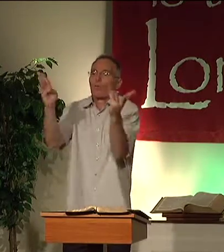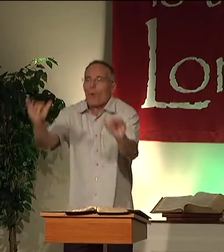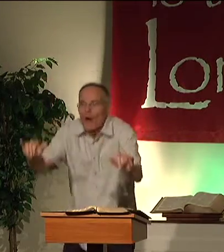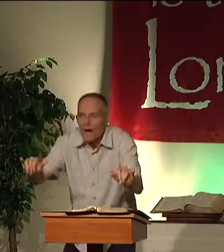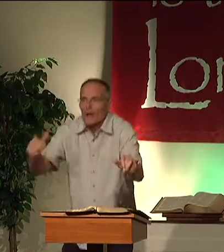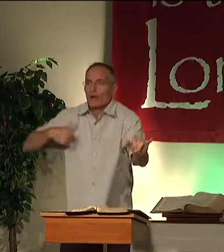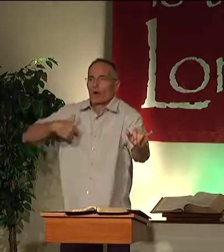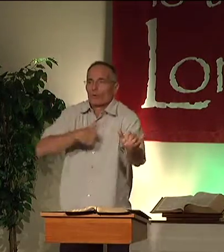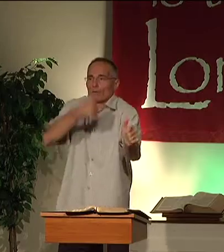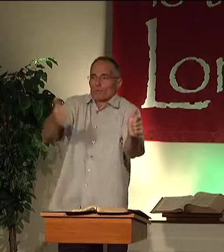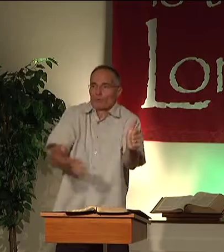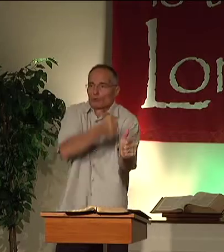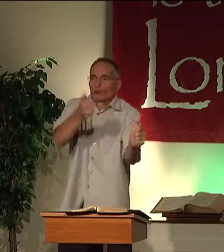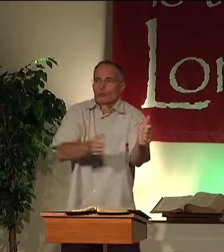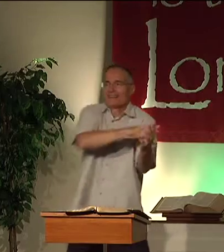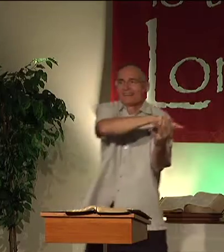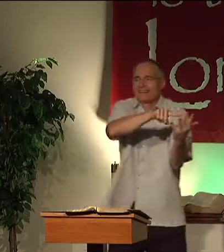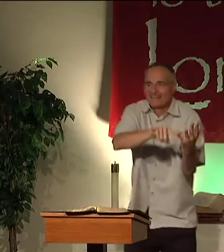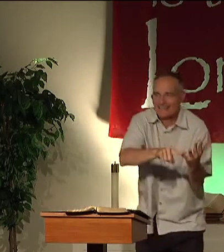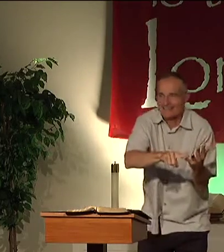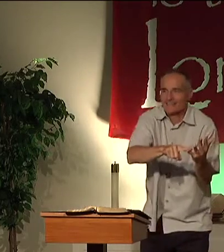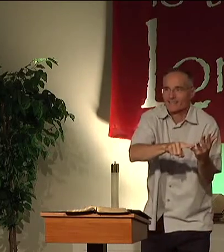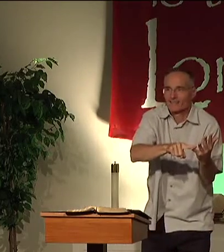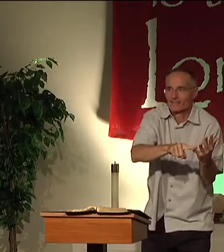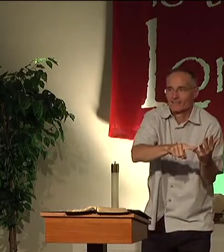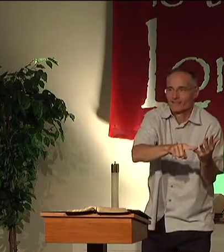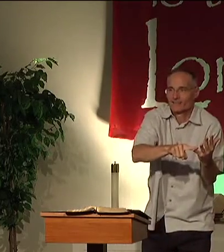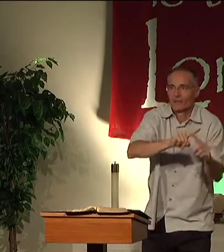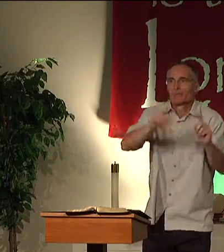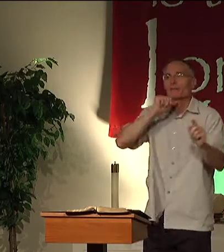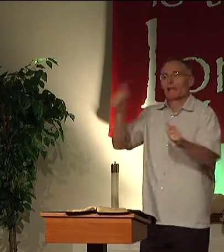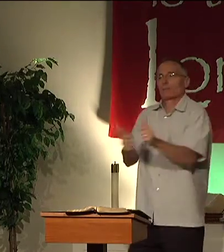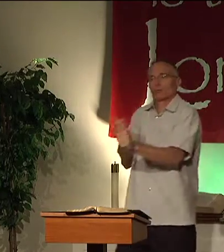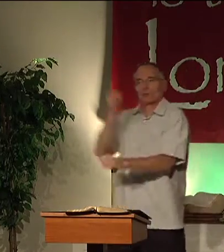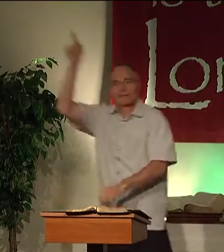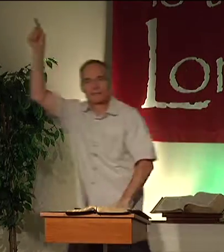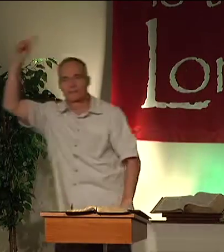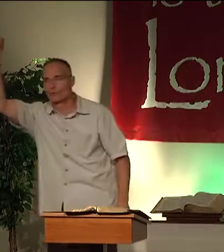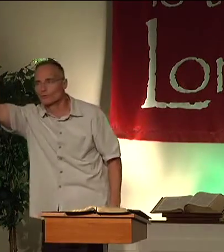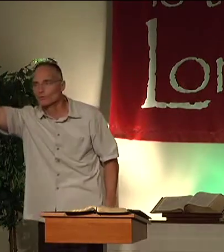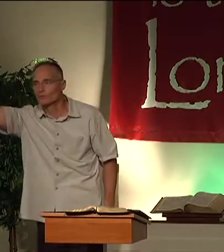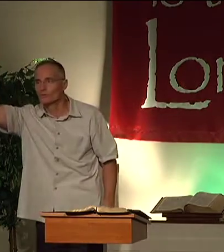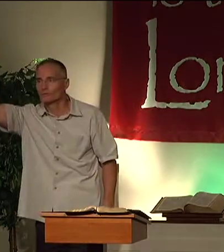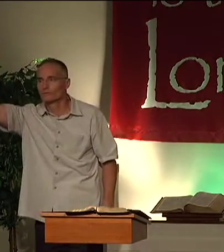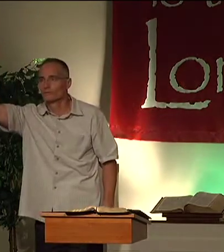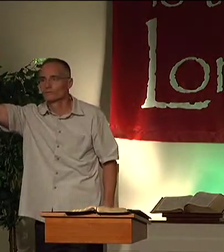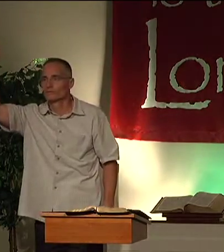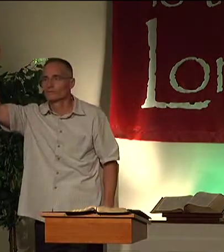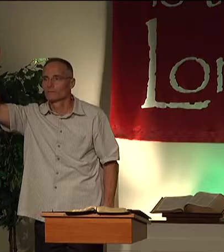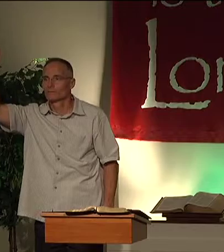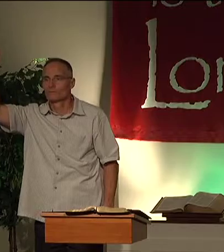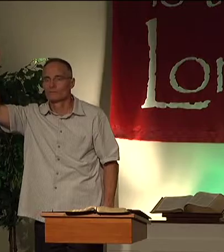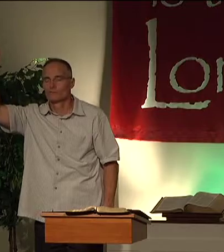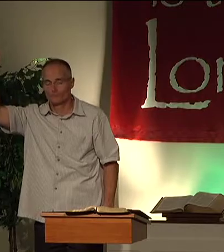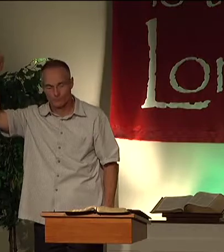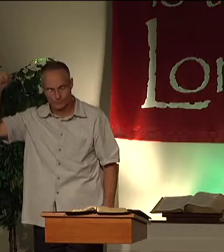But the question is, why are we pursuing these and not pursuing him first?